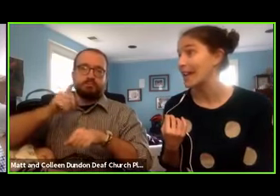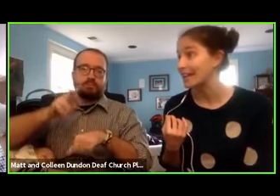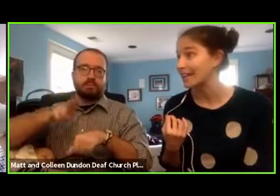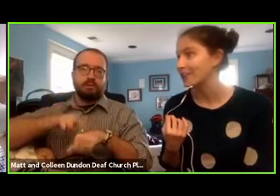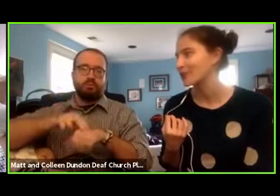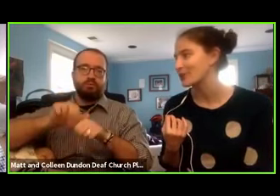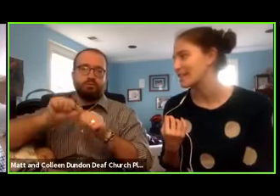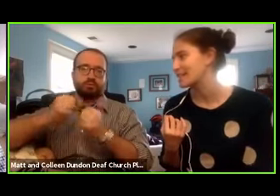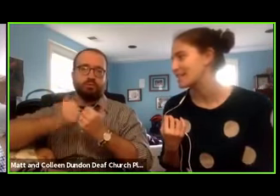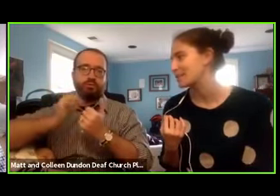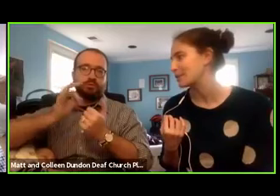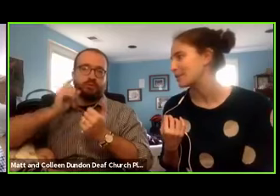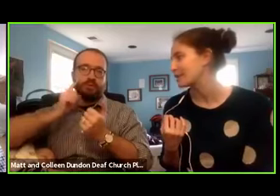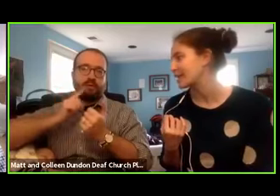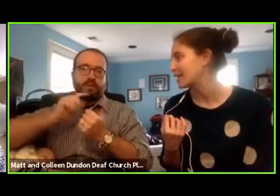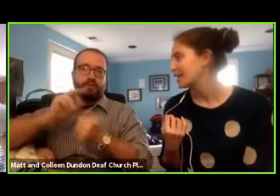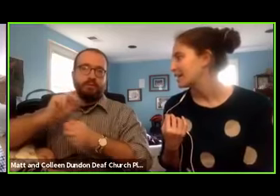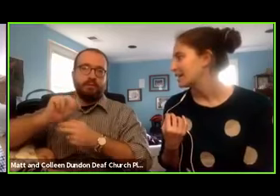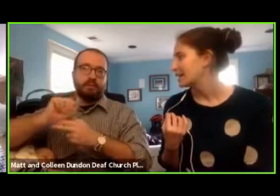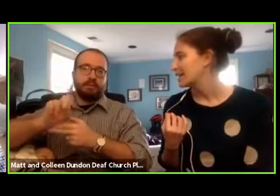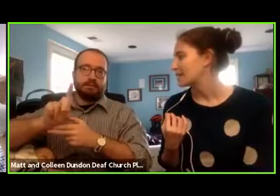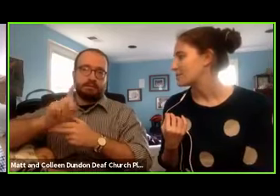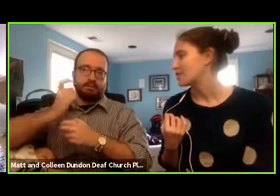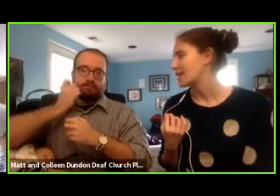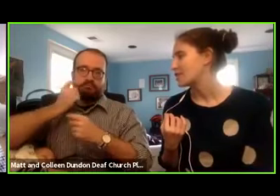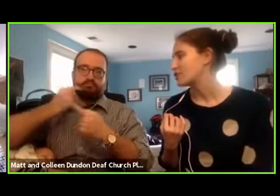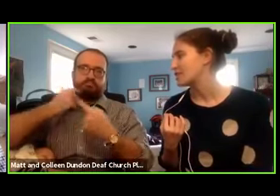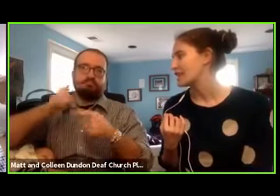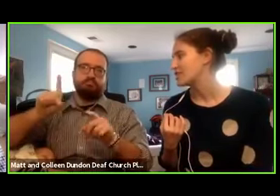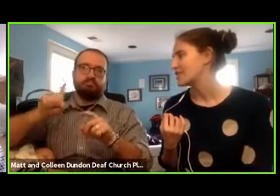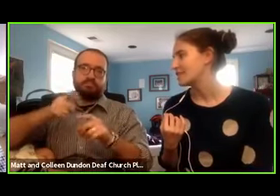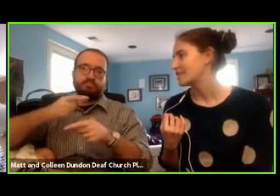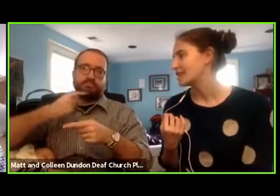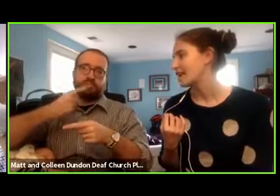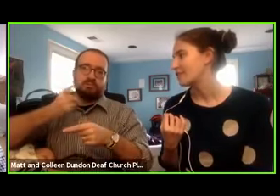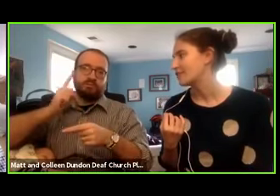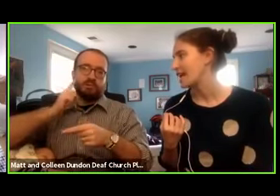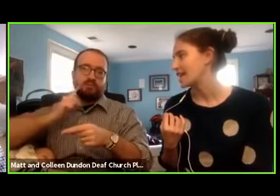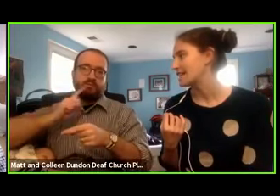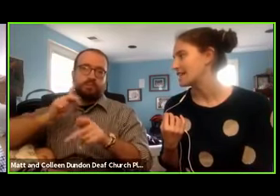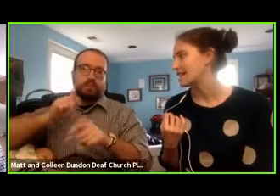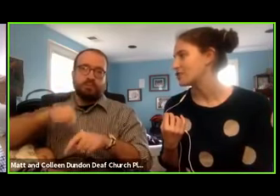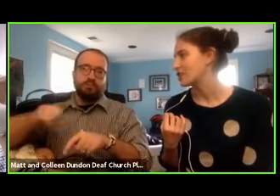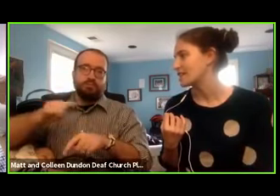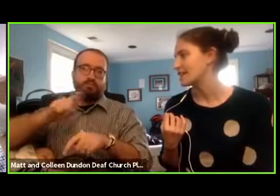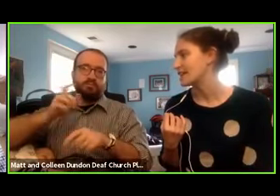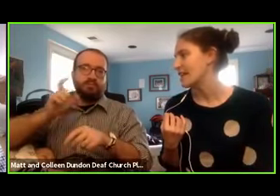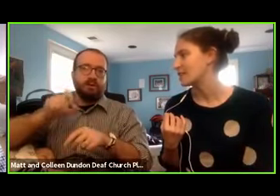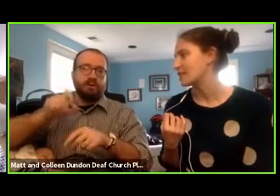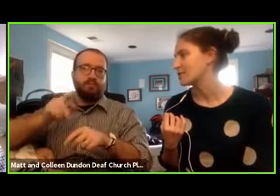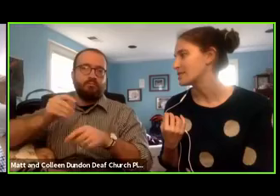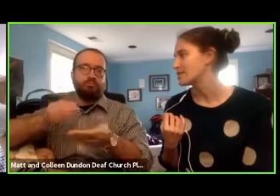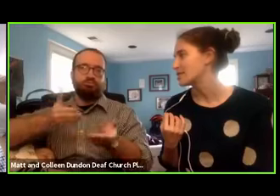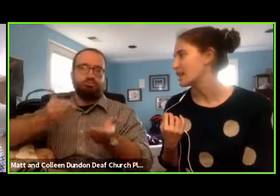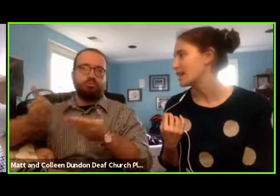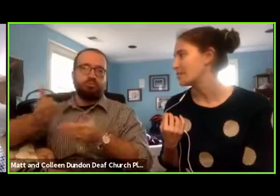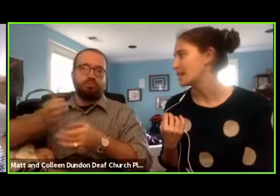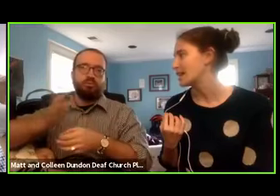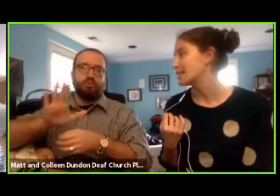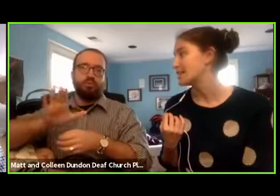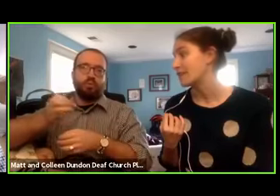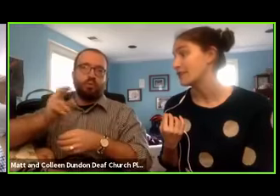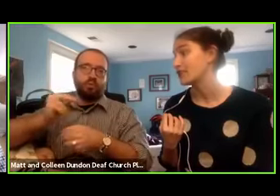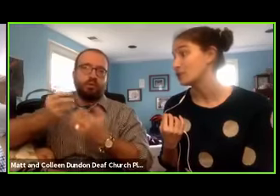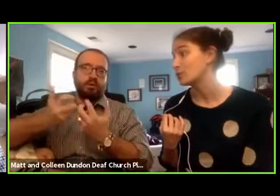interpreter can't hear. You can't see them clearly. Um, so the National Agency of the Deaf NAD just announced, um,